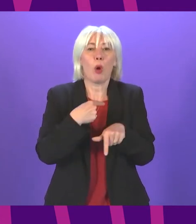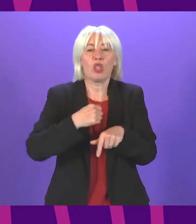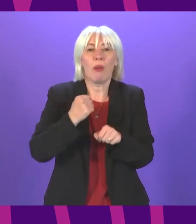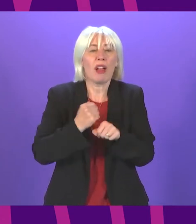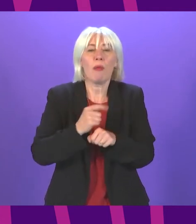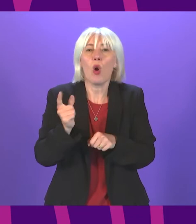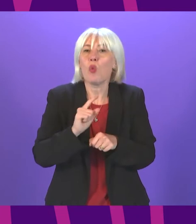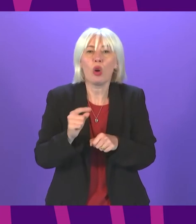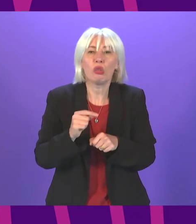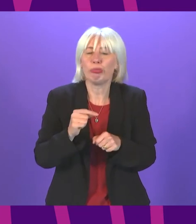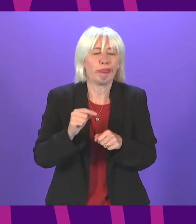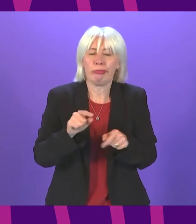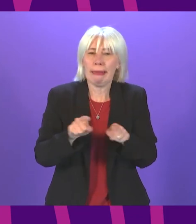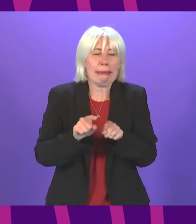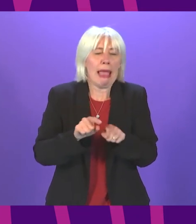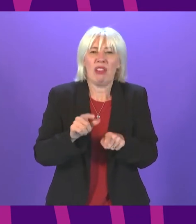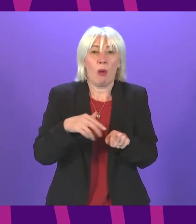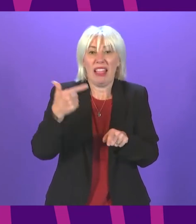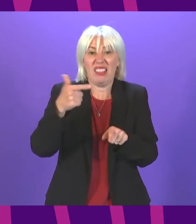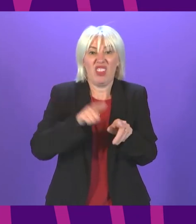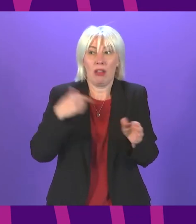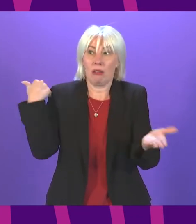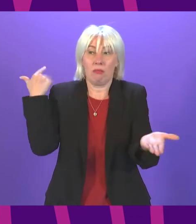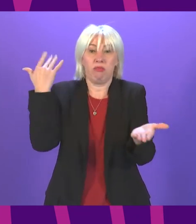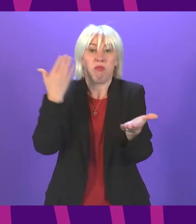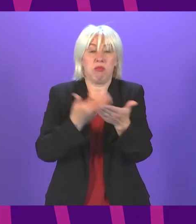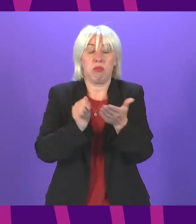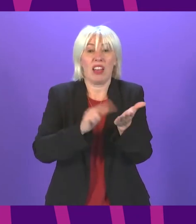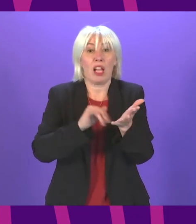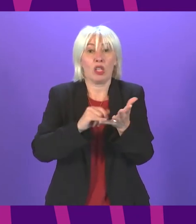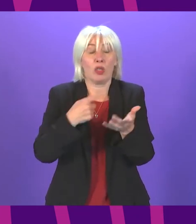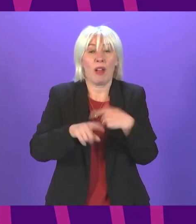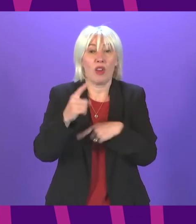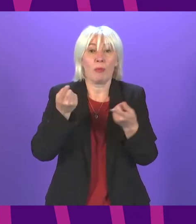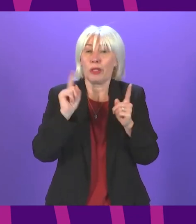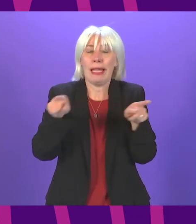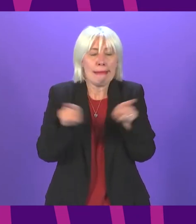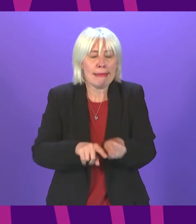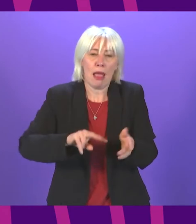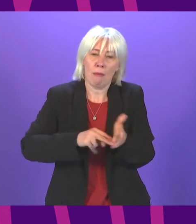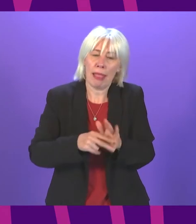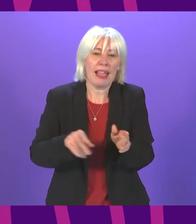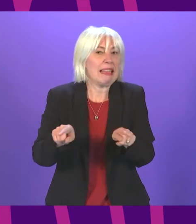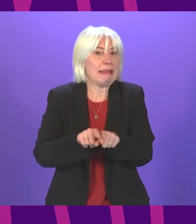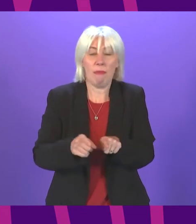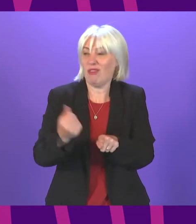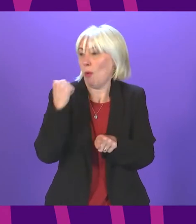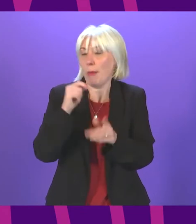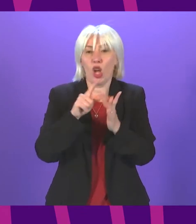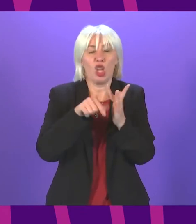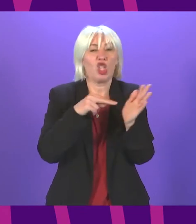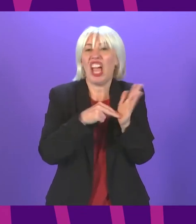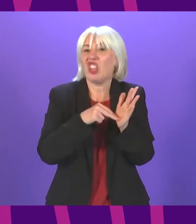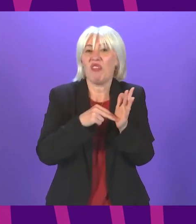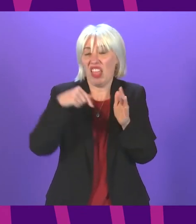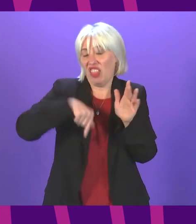for all of the seven years that Nicola Sturgeon has been First Minister is no change. The exact same plan and proposals from January of this year are the same